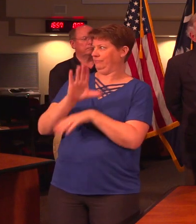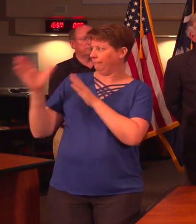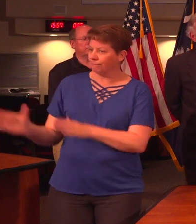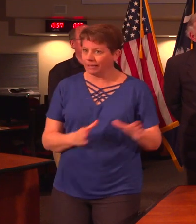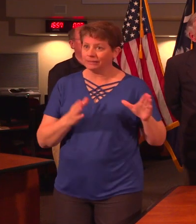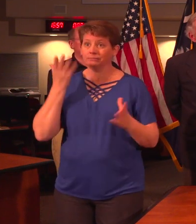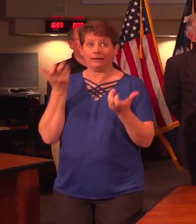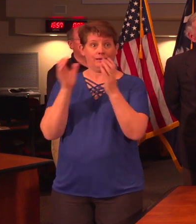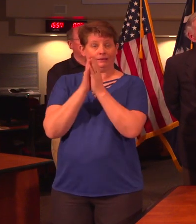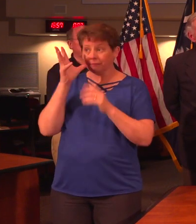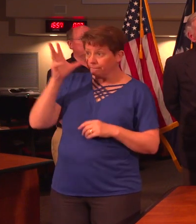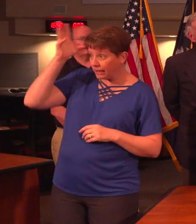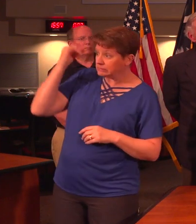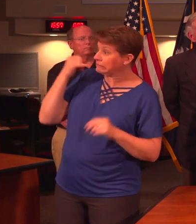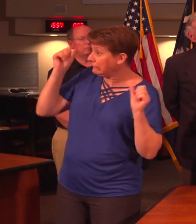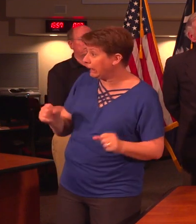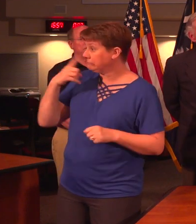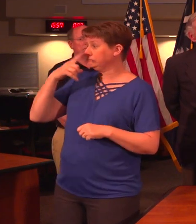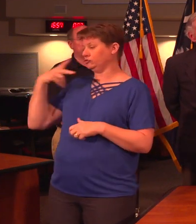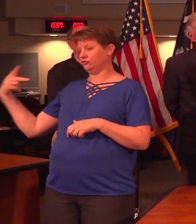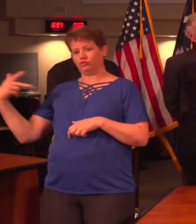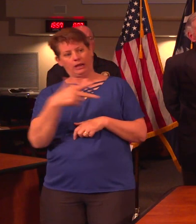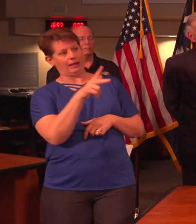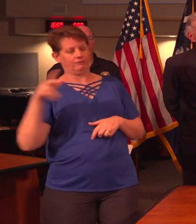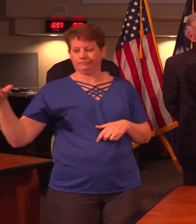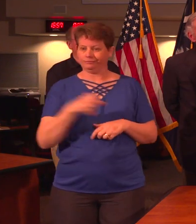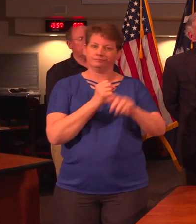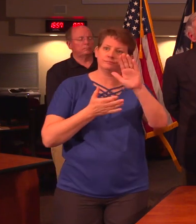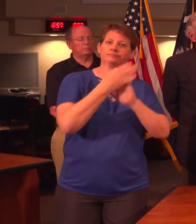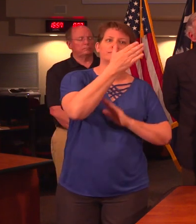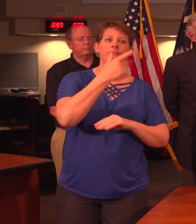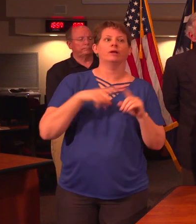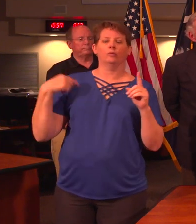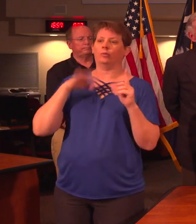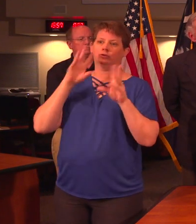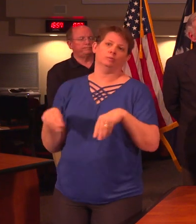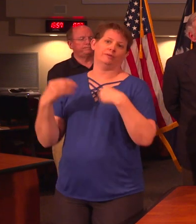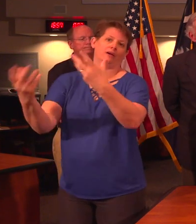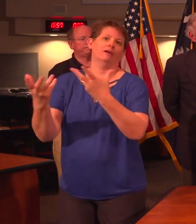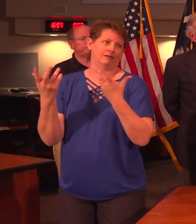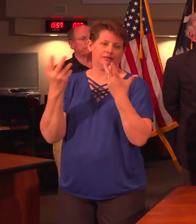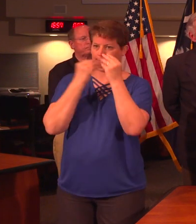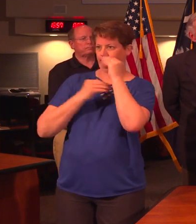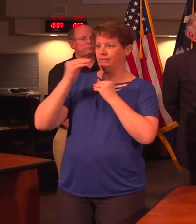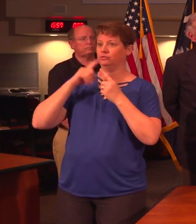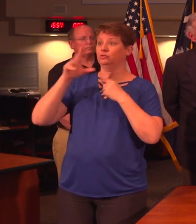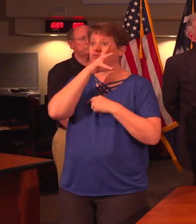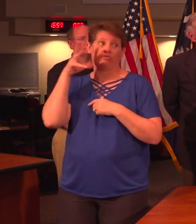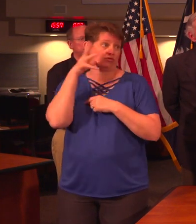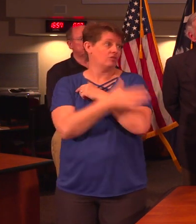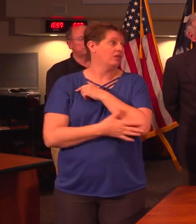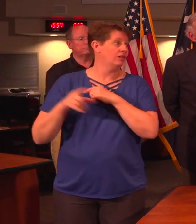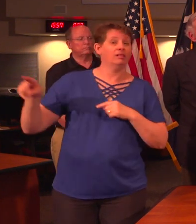those parents who can to come drive by and pick up, grab and go meal, but certainly we want to provide meals out to the rural